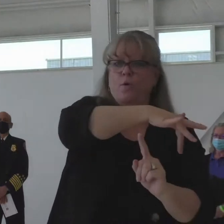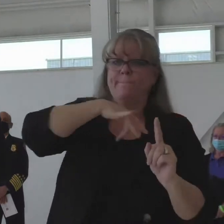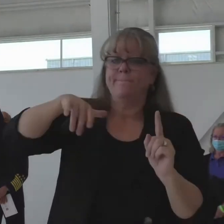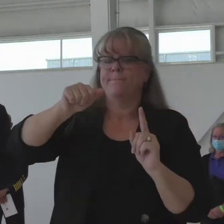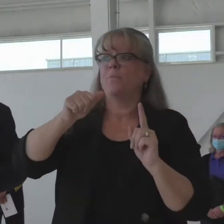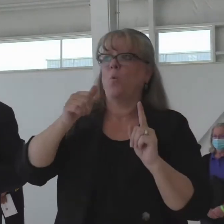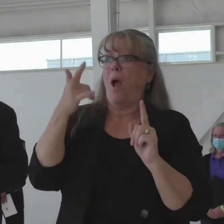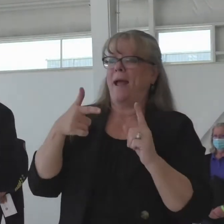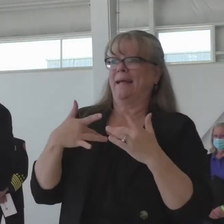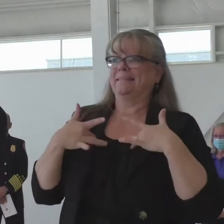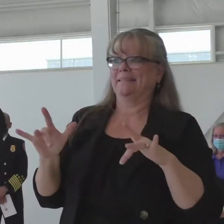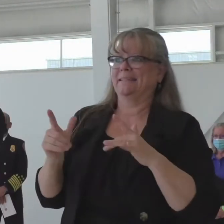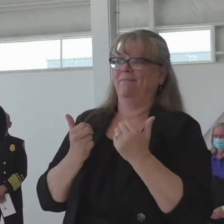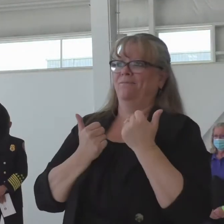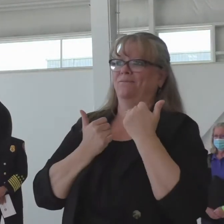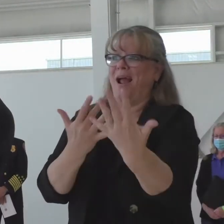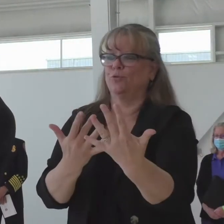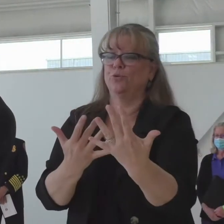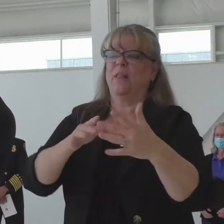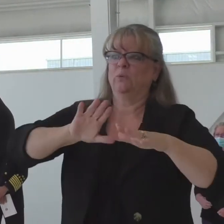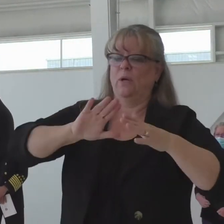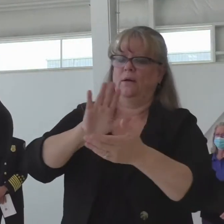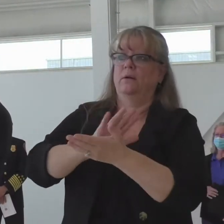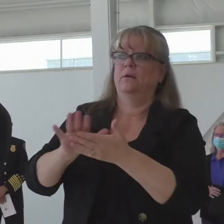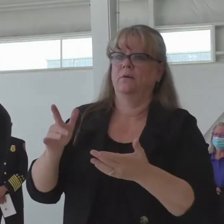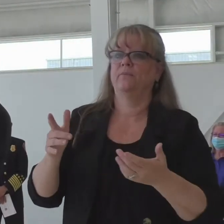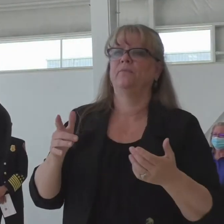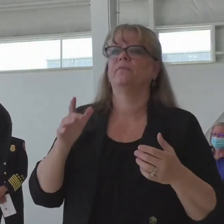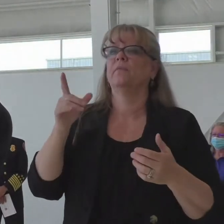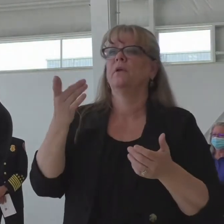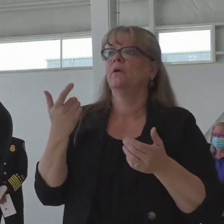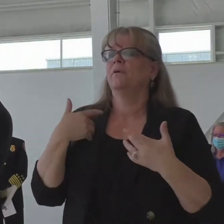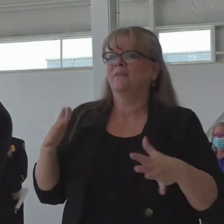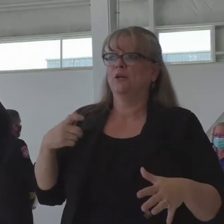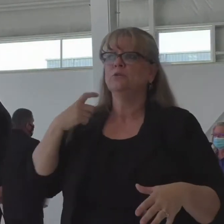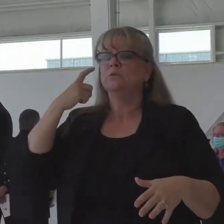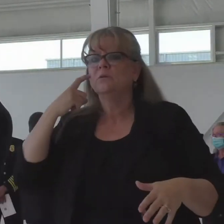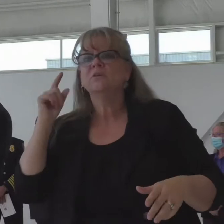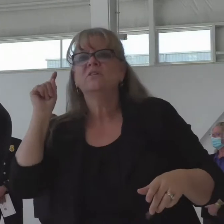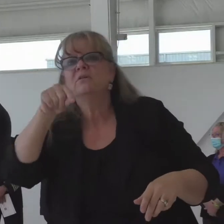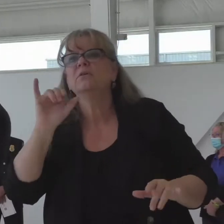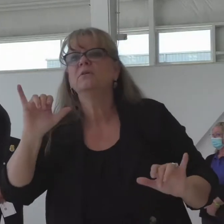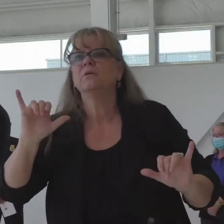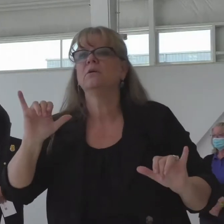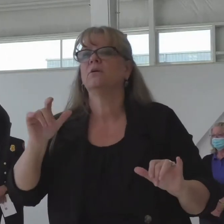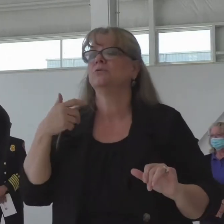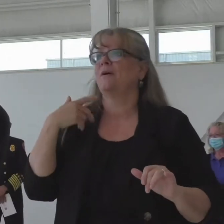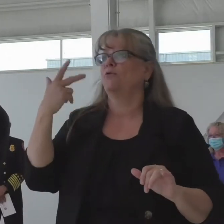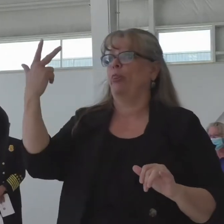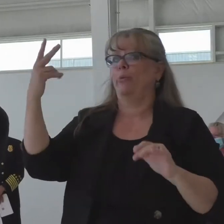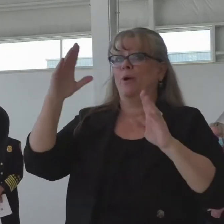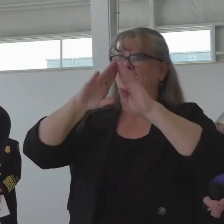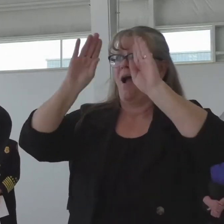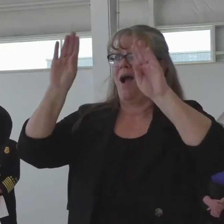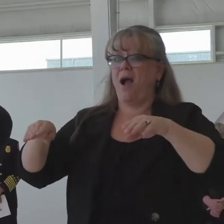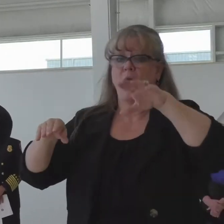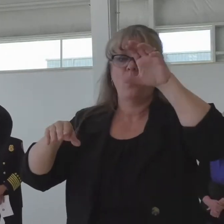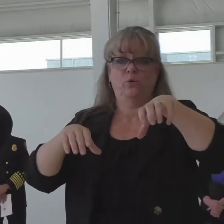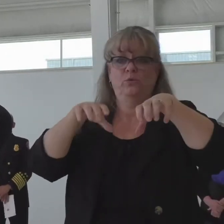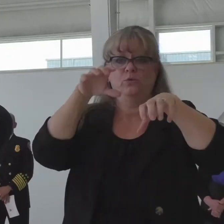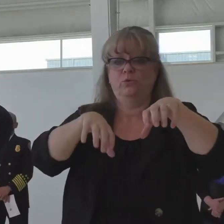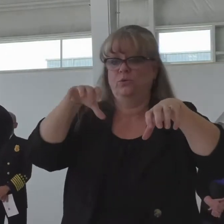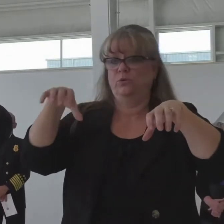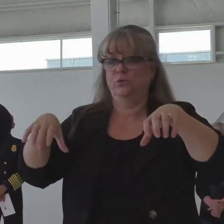areas, and I visited a number of them, where you see, you know, three houses, two that are totaled and they didn't do the perimeter defense, and